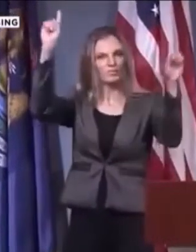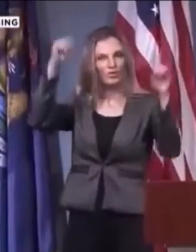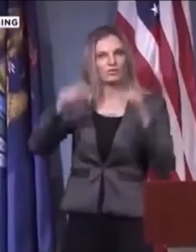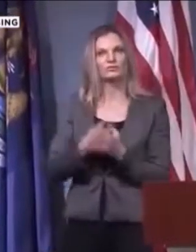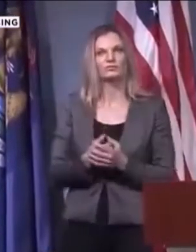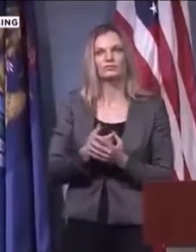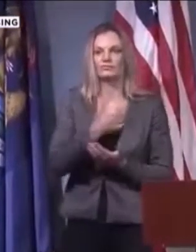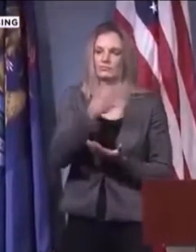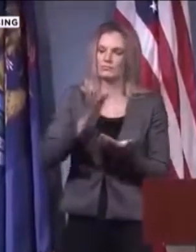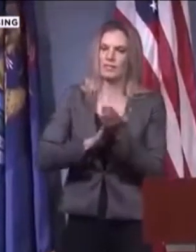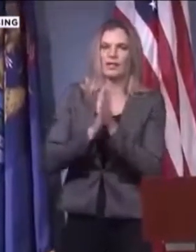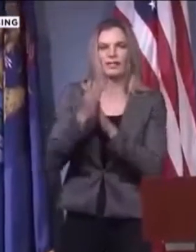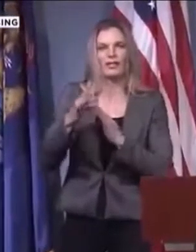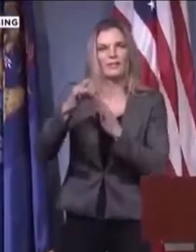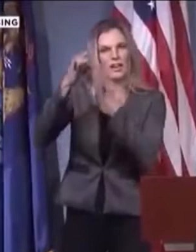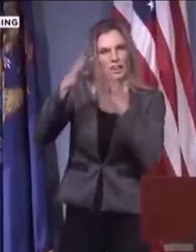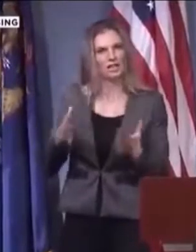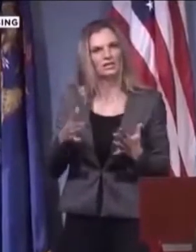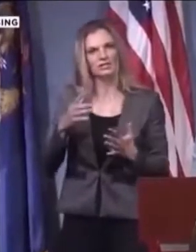That's not what we elected them for.